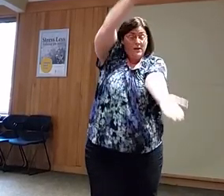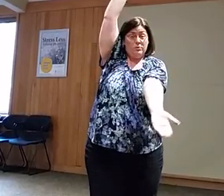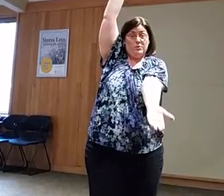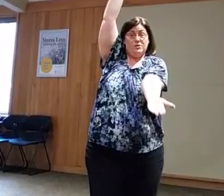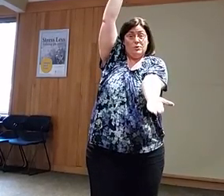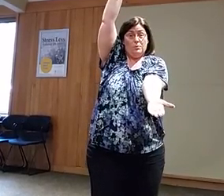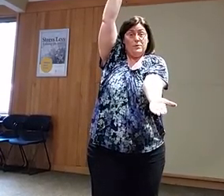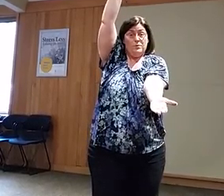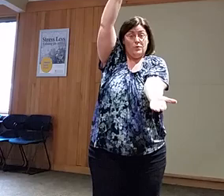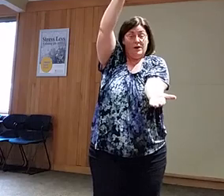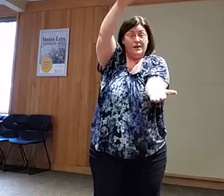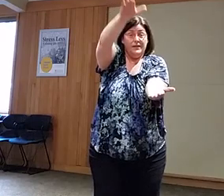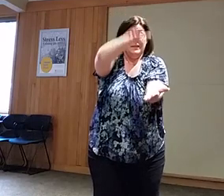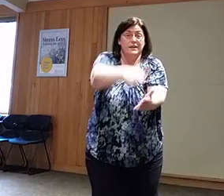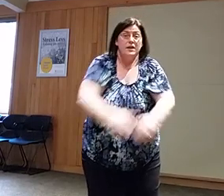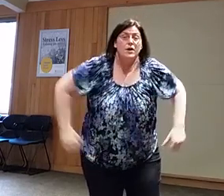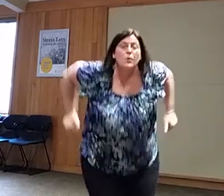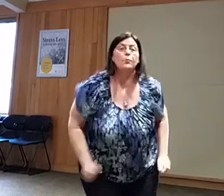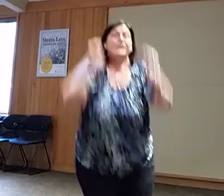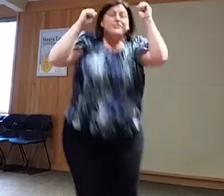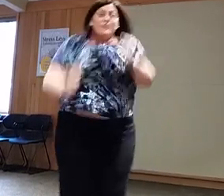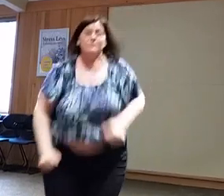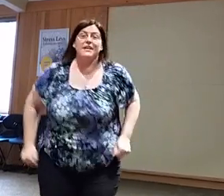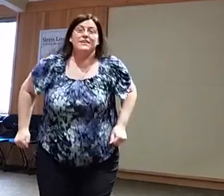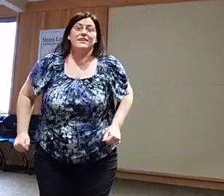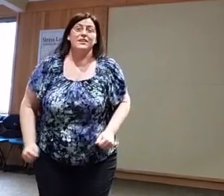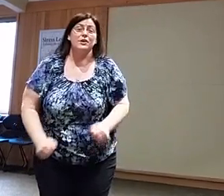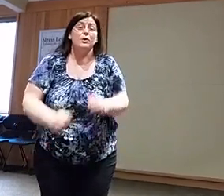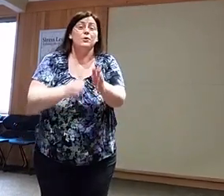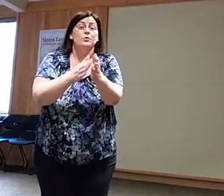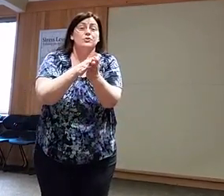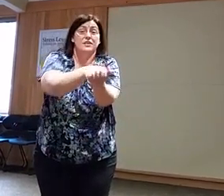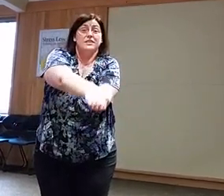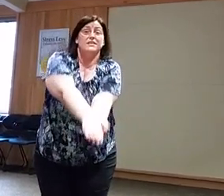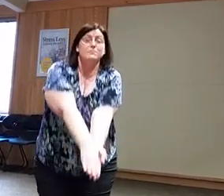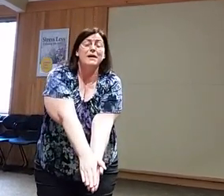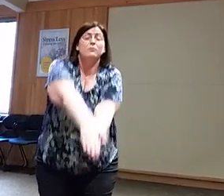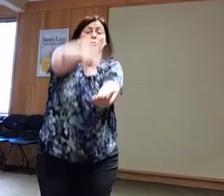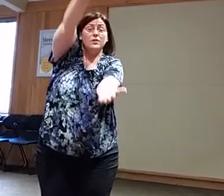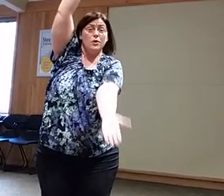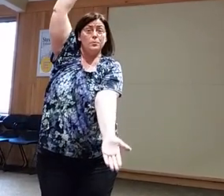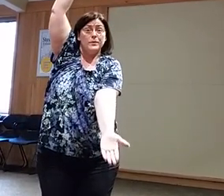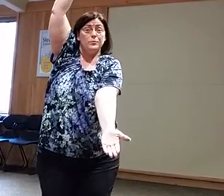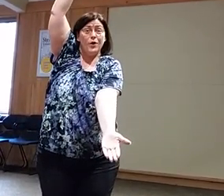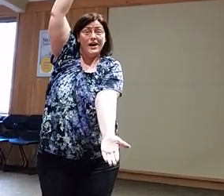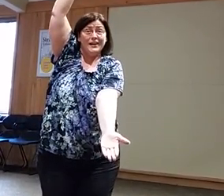mouth was open wide. We jumped out of the ocean, his mouth was open wide.